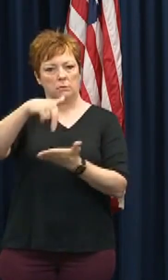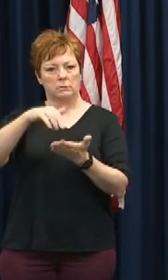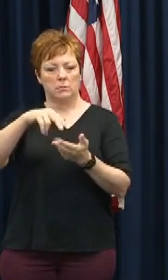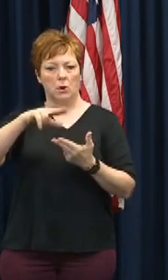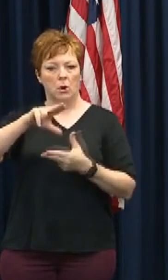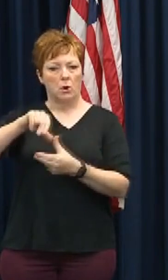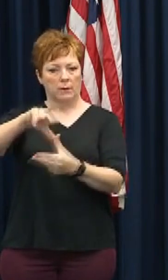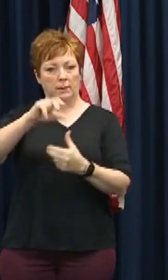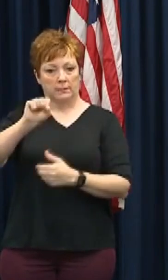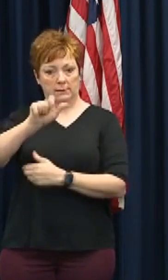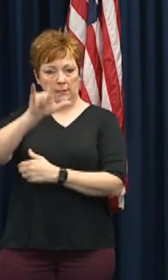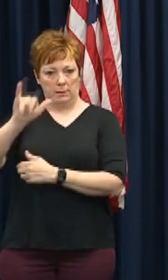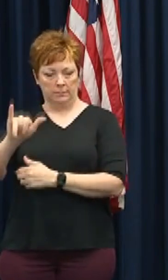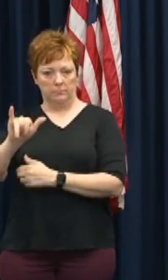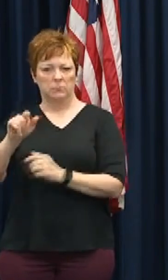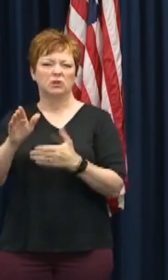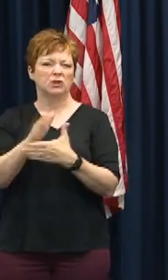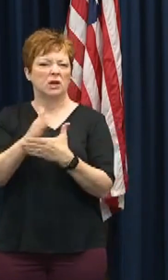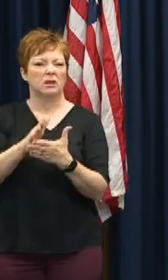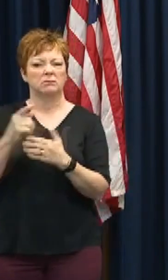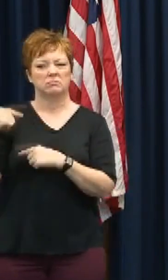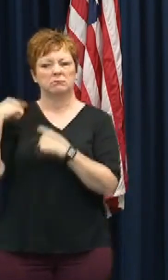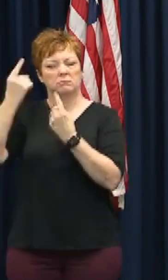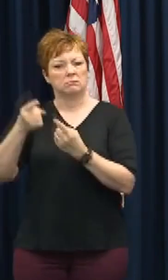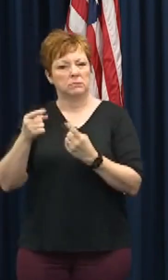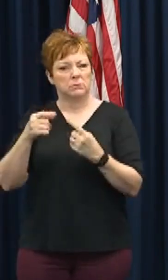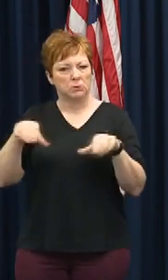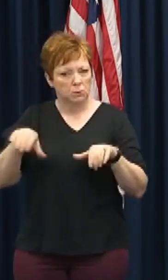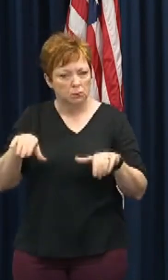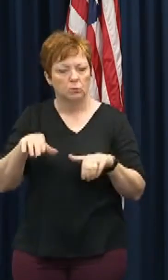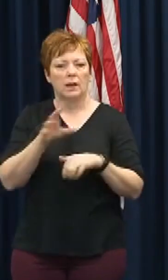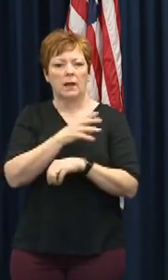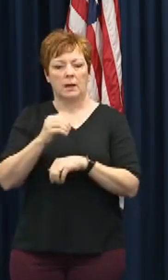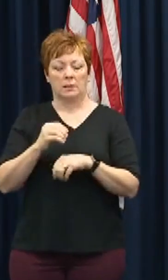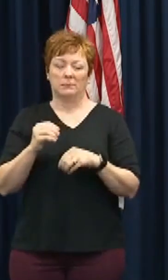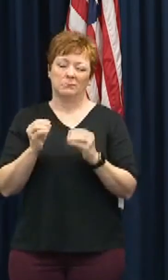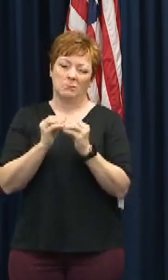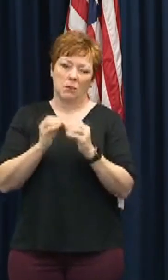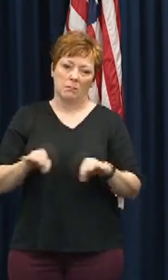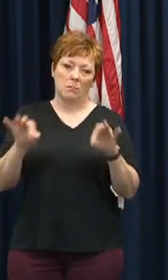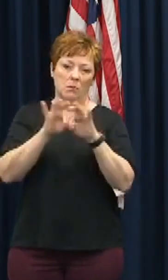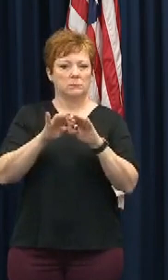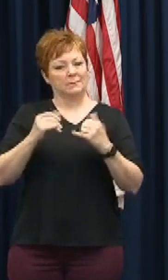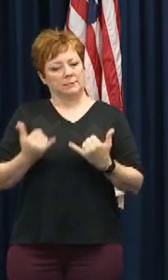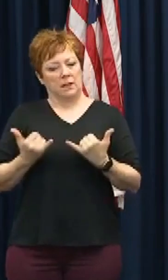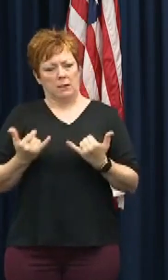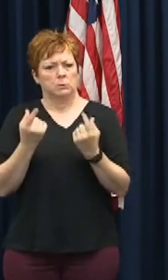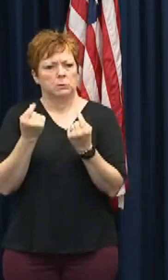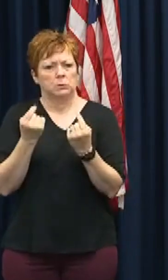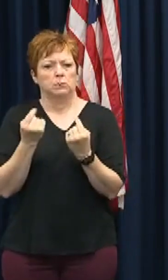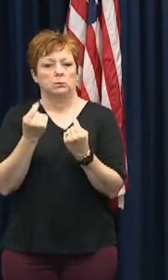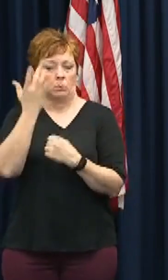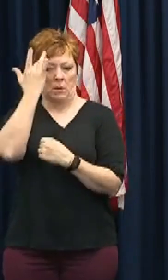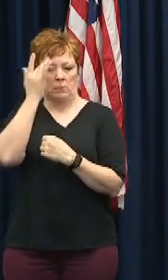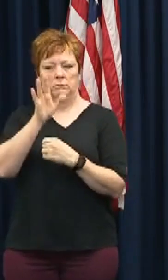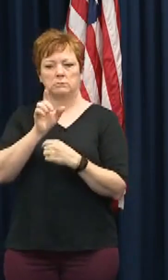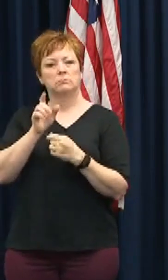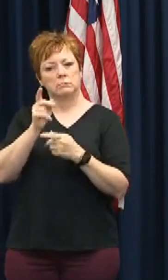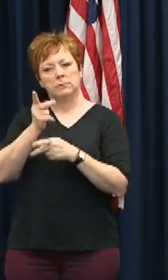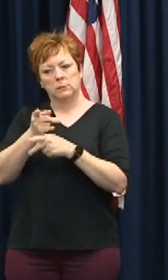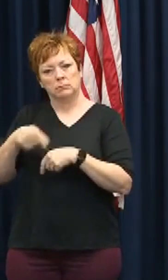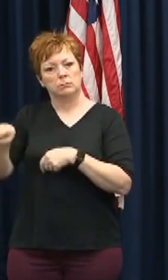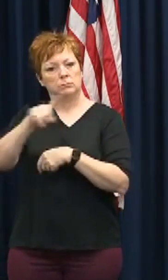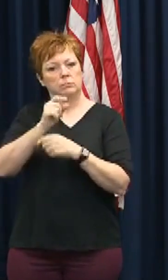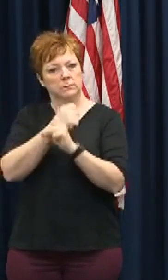more importantly, to discuss what we are currently working on going forward to keep our citizens safe as this